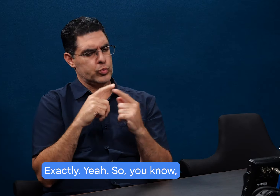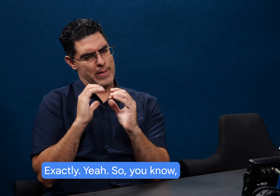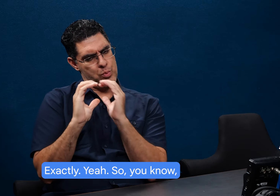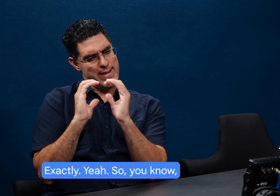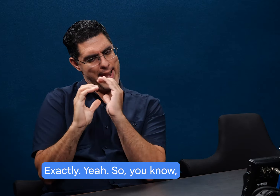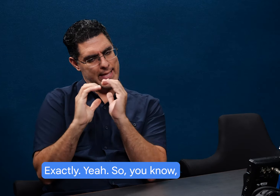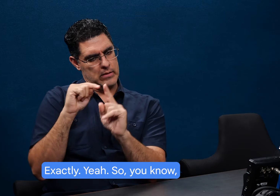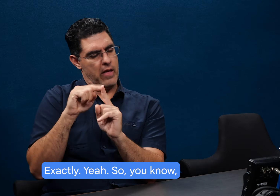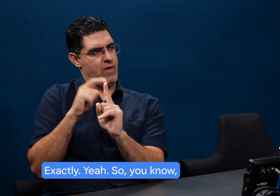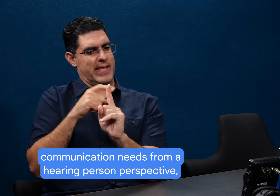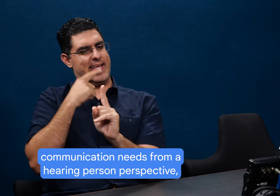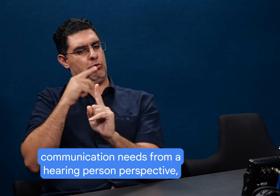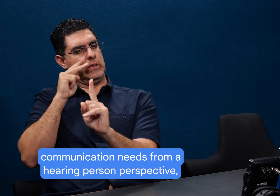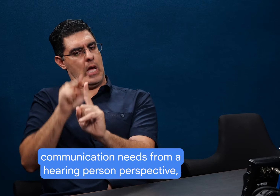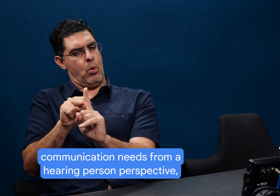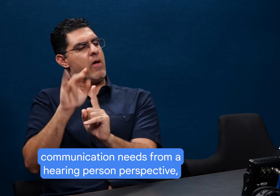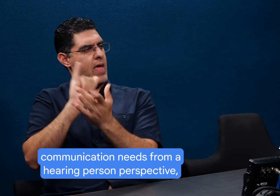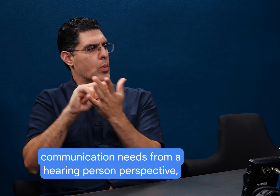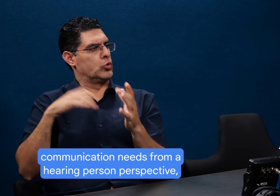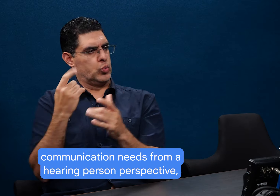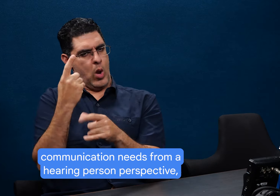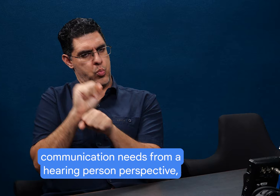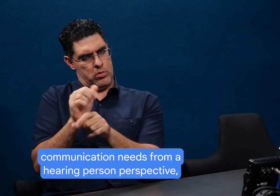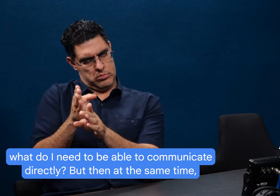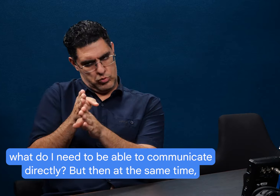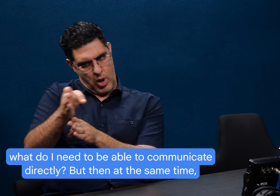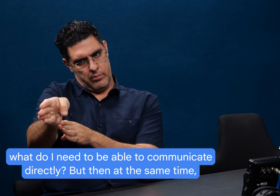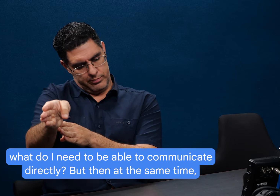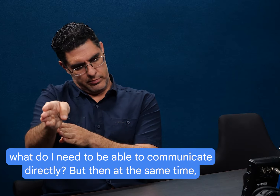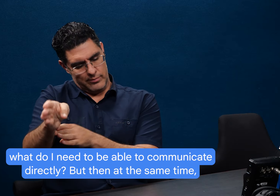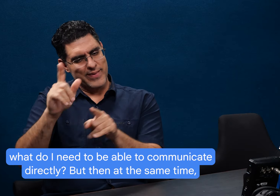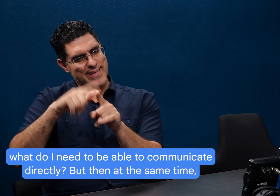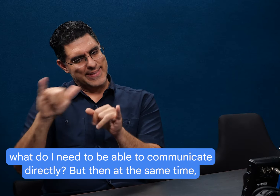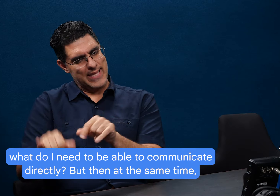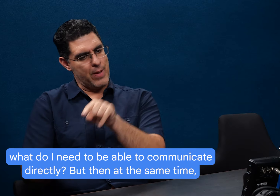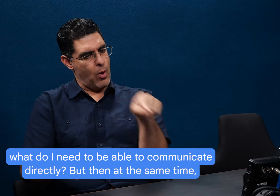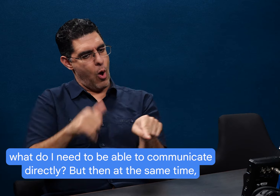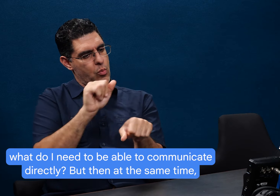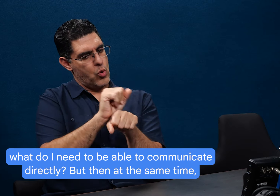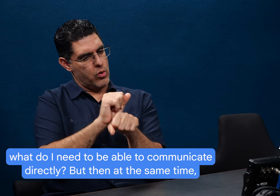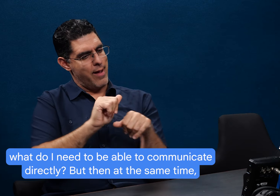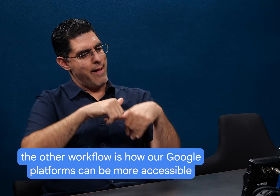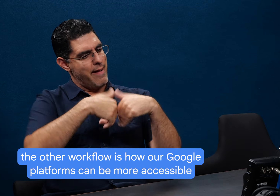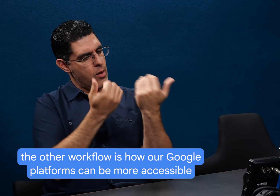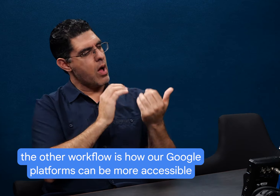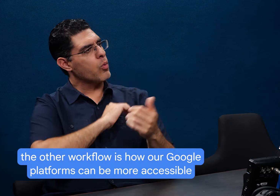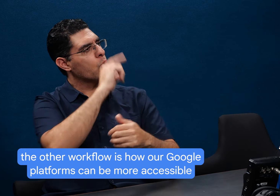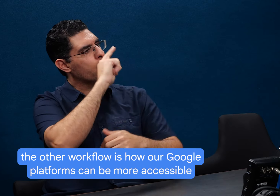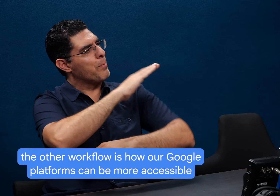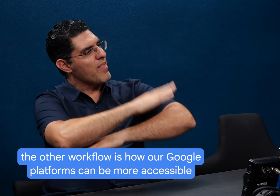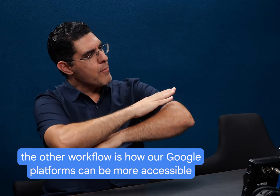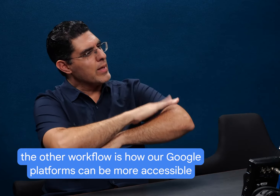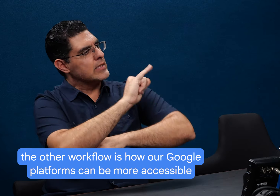So, you know, communication needs from a hearing person's perspective, what do I need to be able to communicate directly? But then at the same time, the other